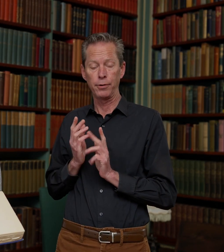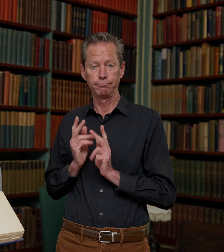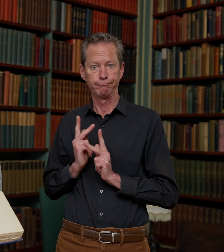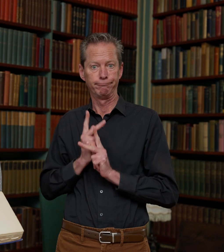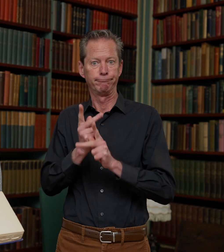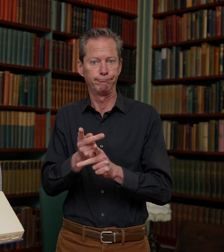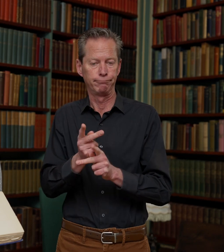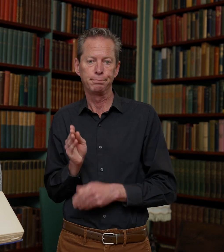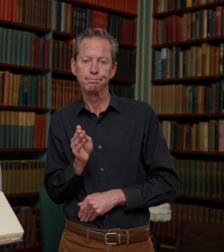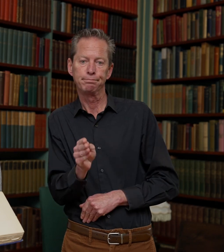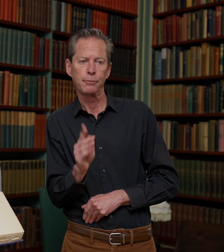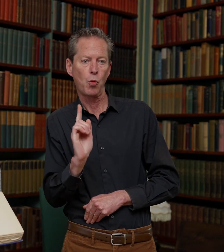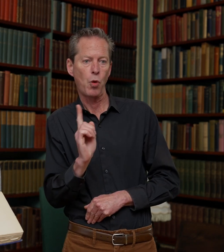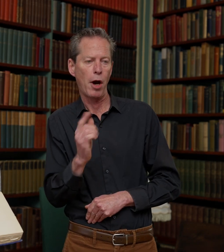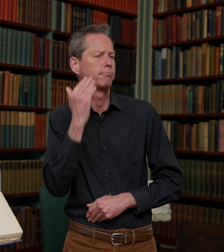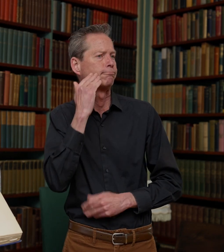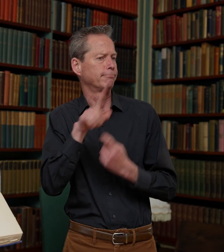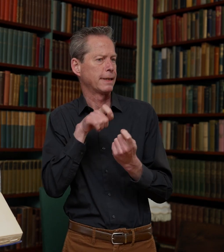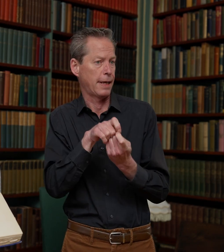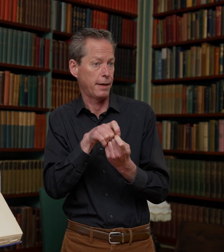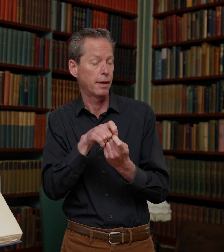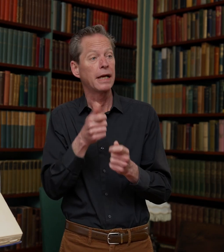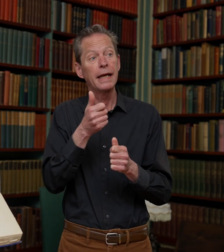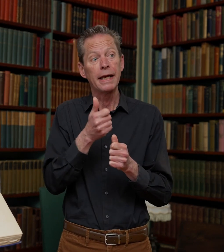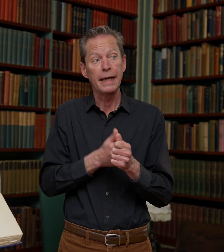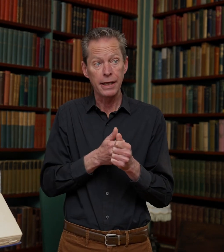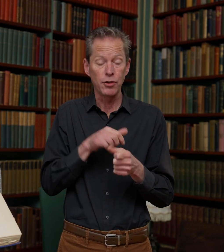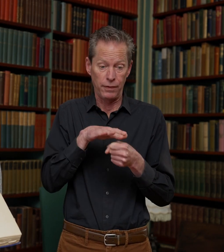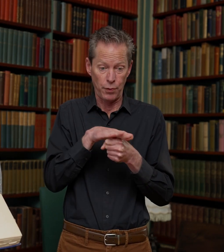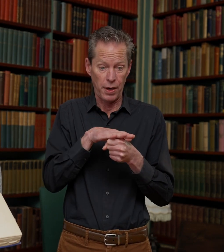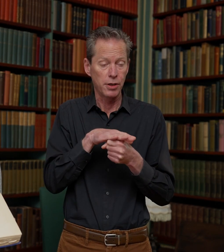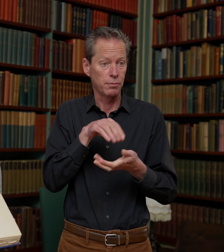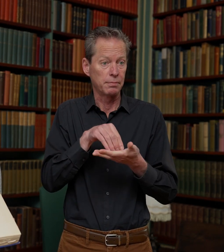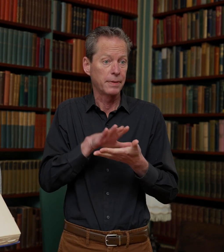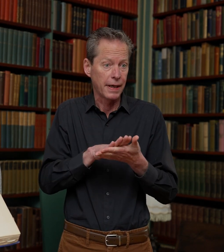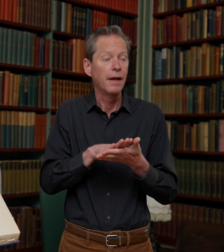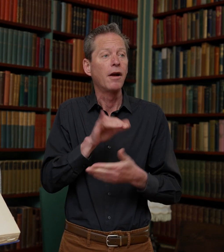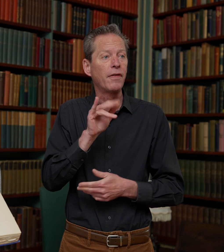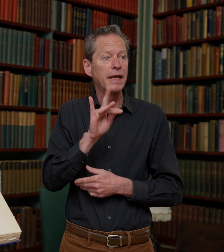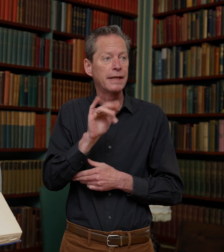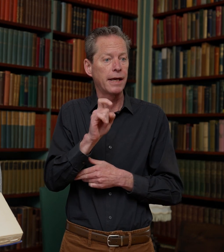when they brought it back to Mr. Eastman. And each of these locations was indicated on the index card in the file drawers.